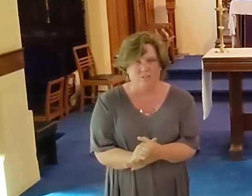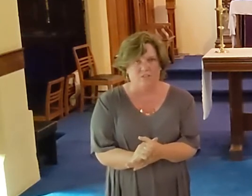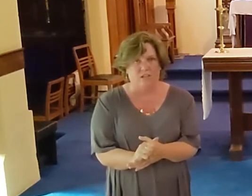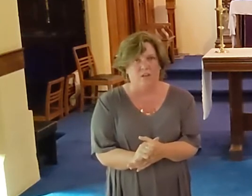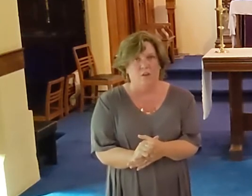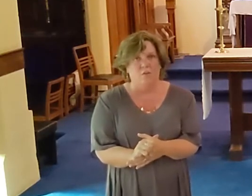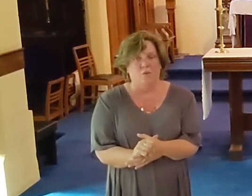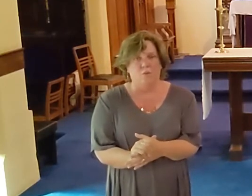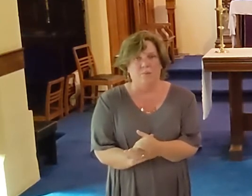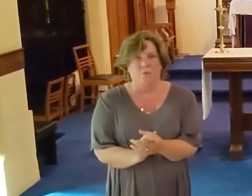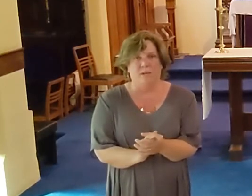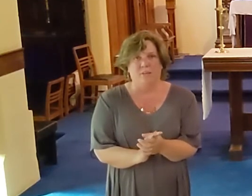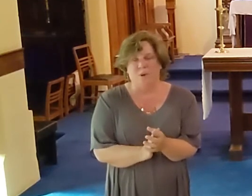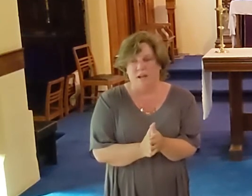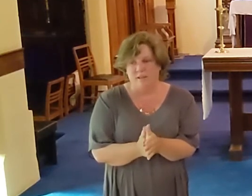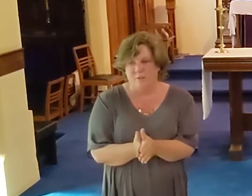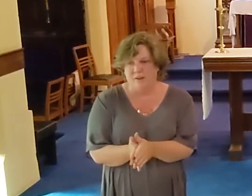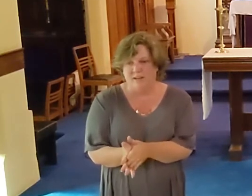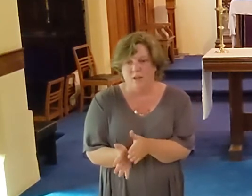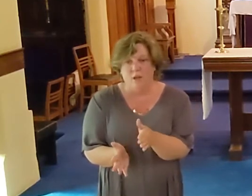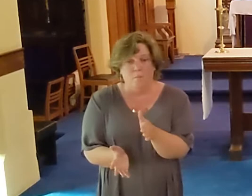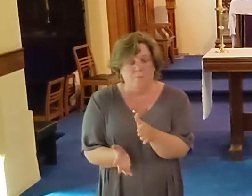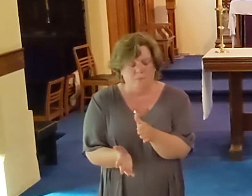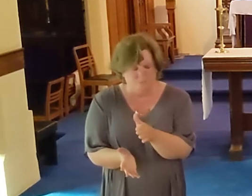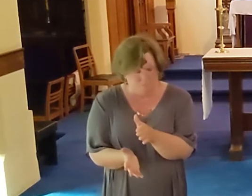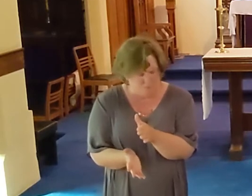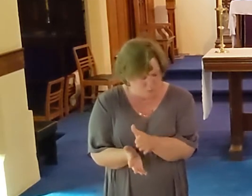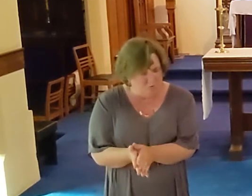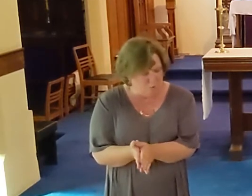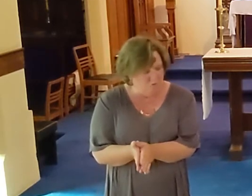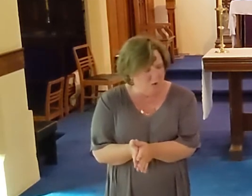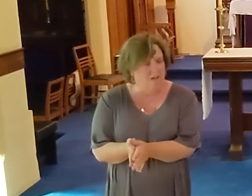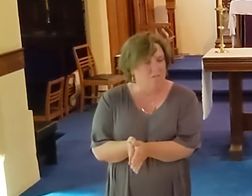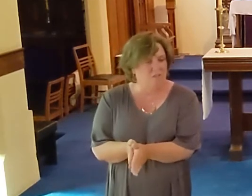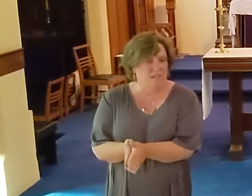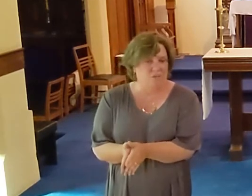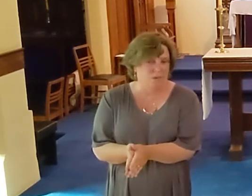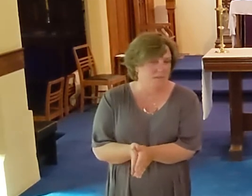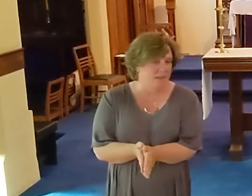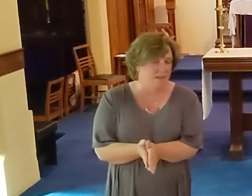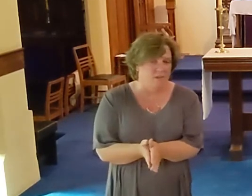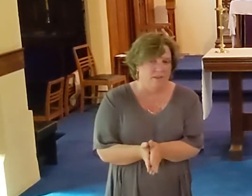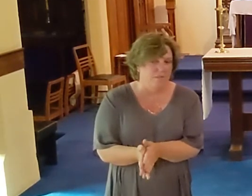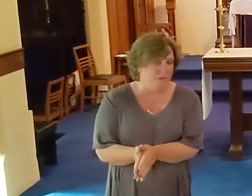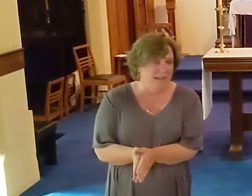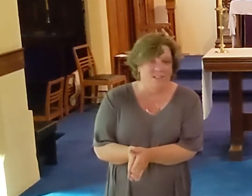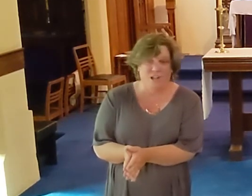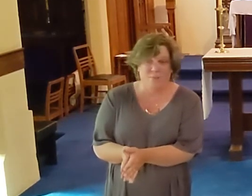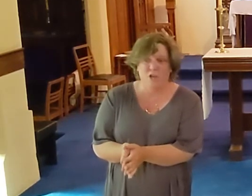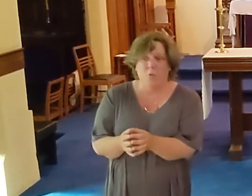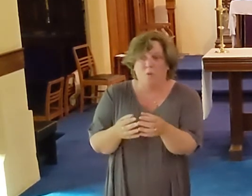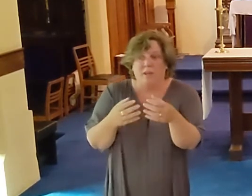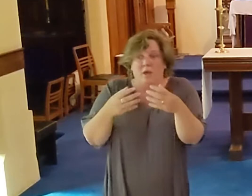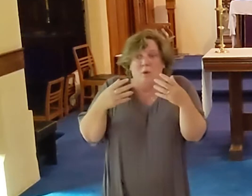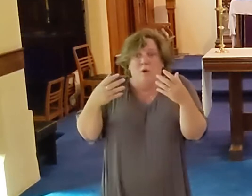we would like to sing for the people we left behind in America, some of whom we know have lost loved ones and have had a very hard